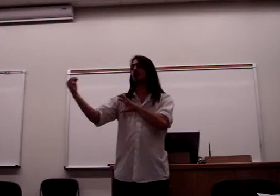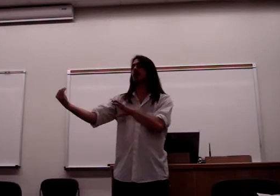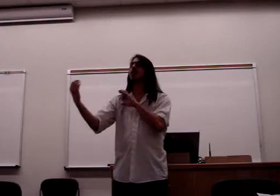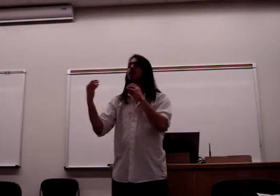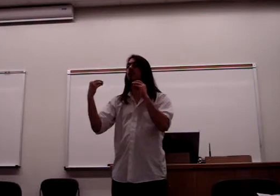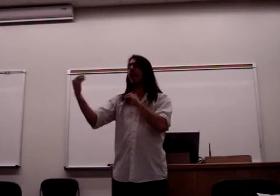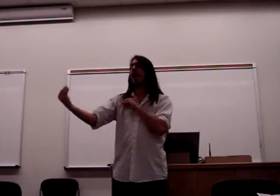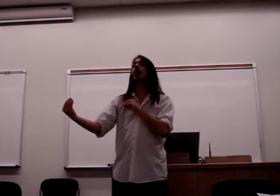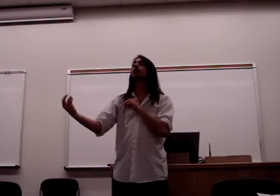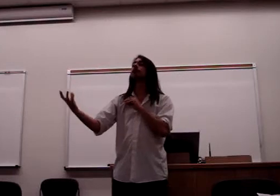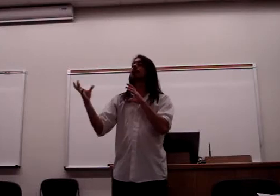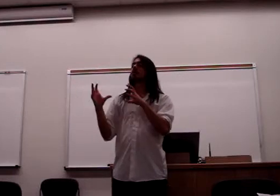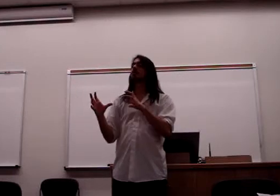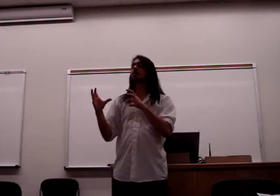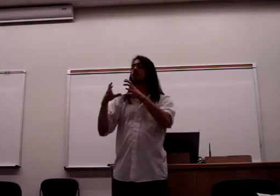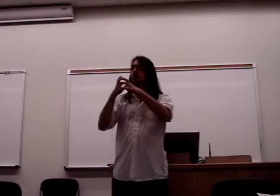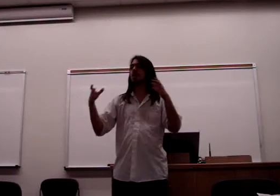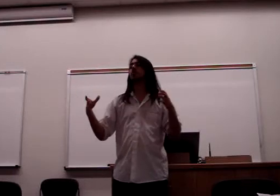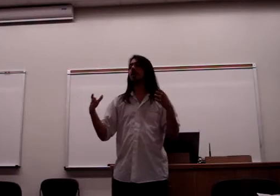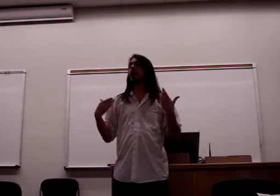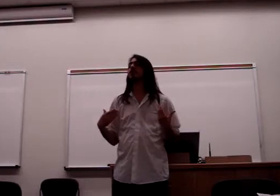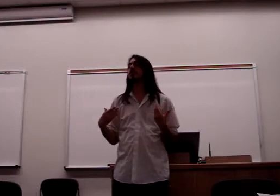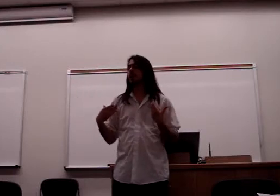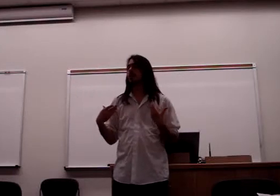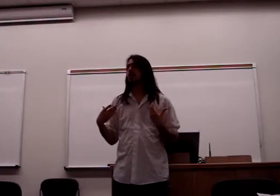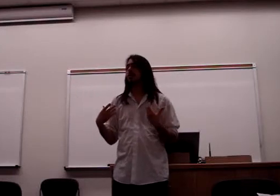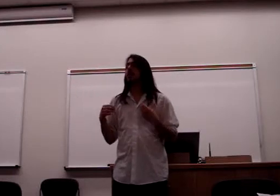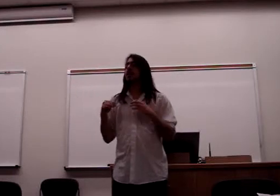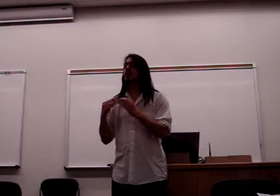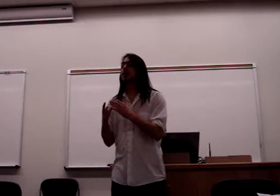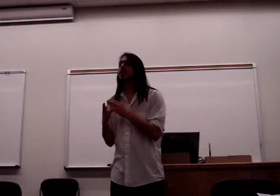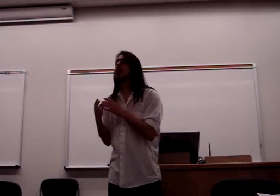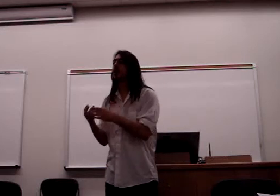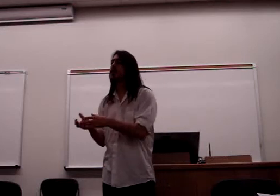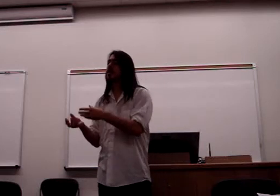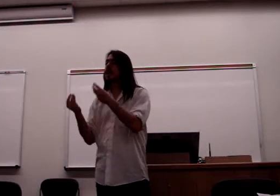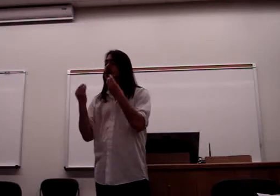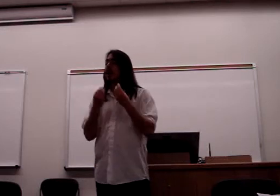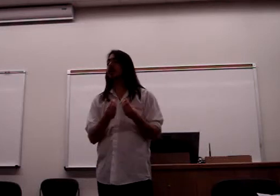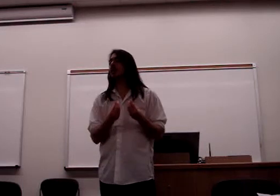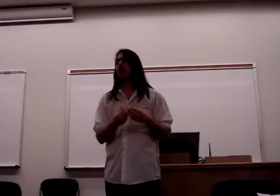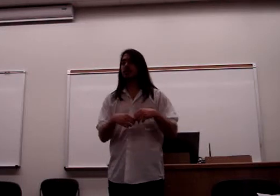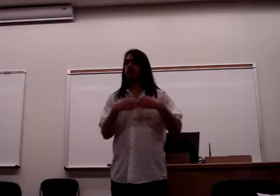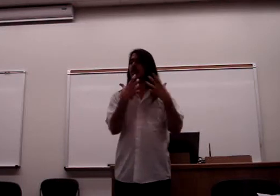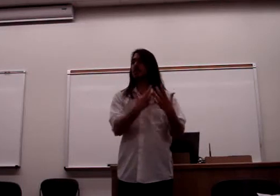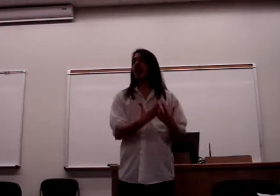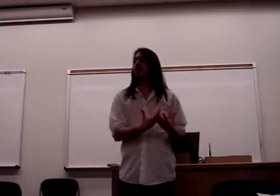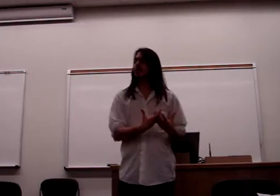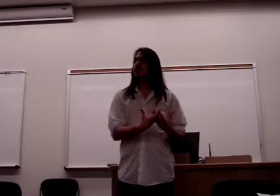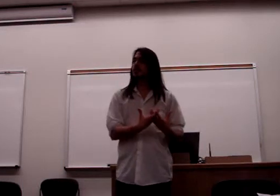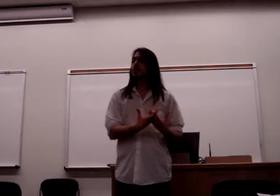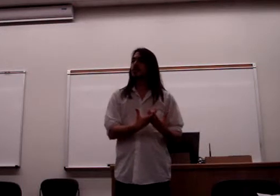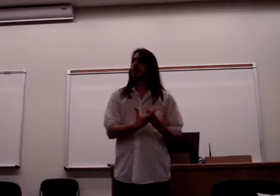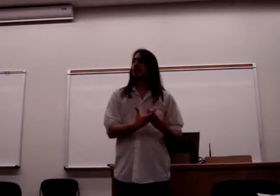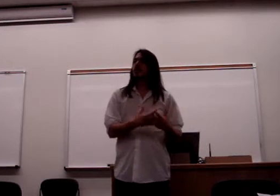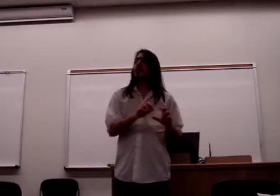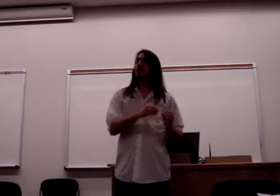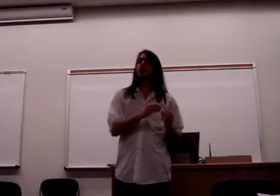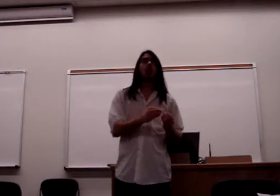-subject would have to the subject as such. Is it part of its anxiety, that is to say the masses? Is it